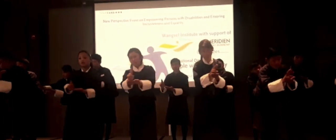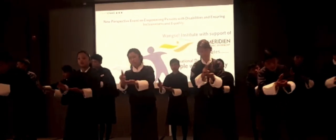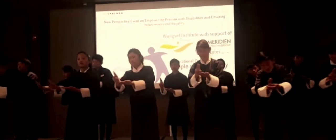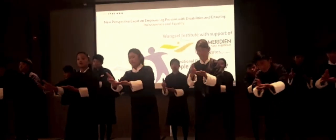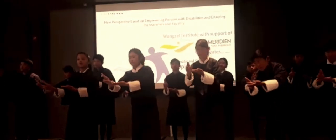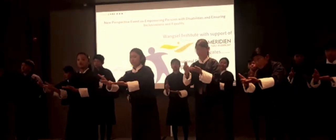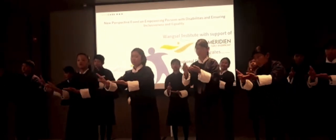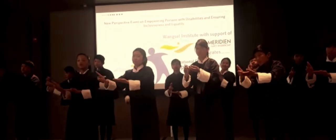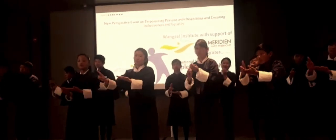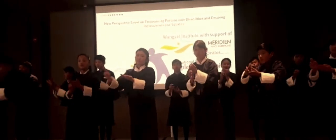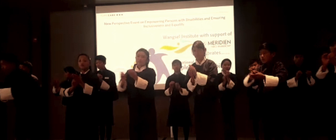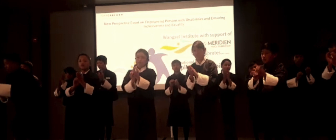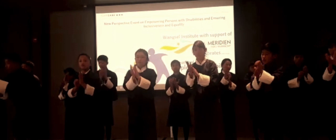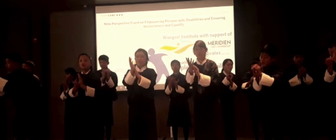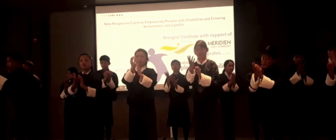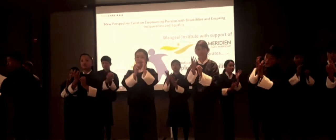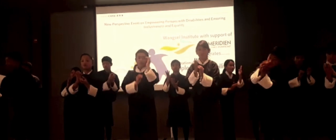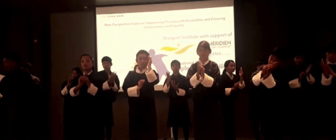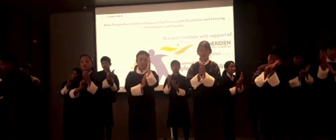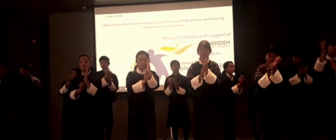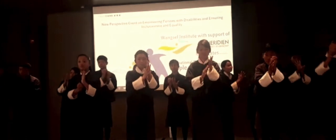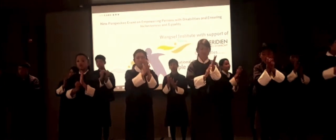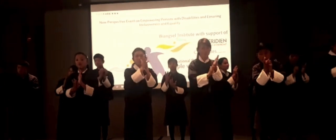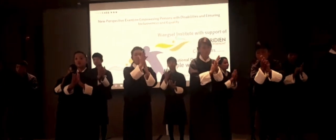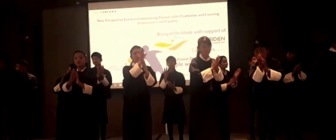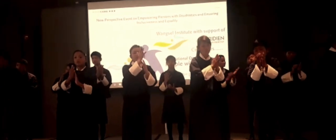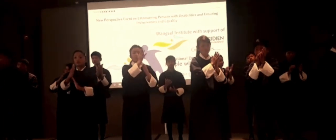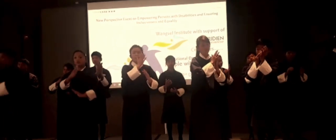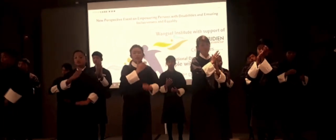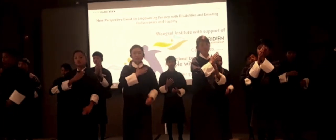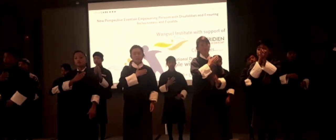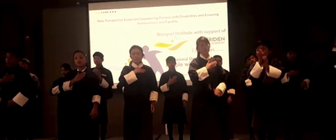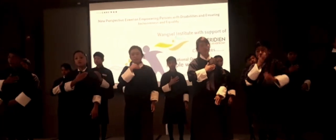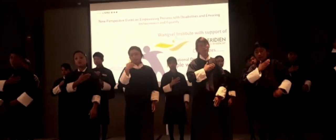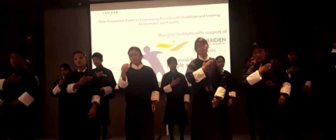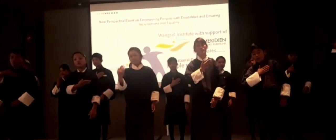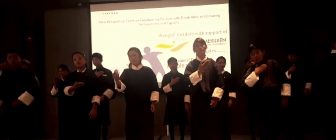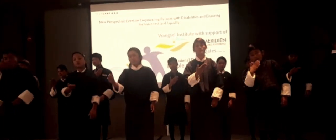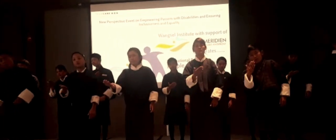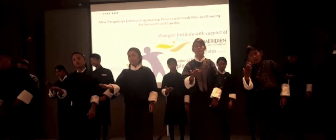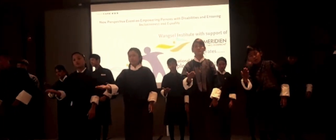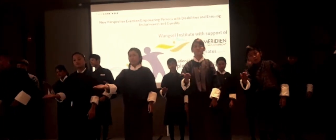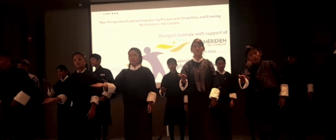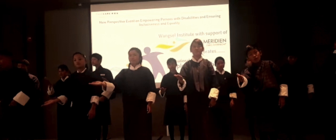I see them bloom, for being here, and I think to myself,